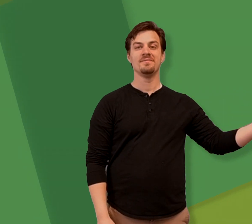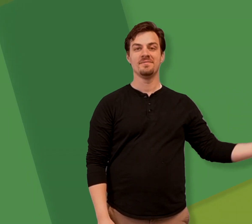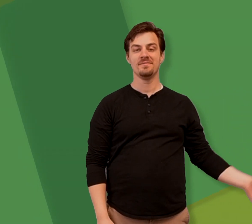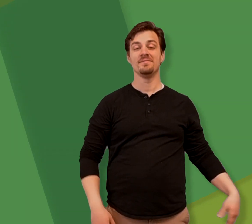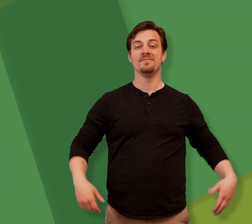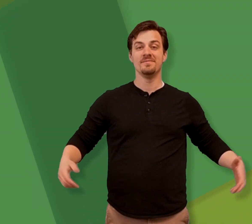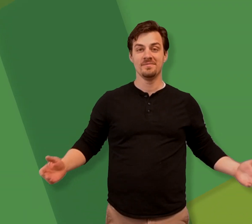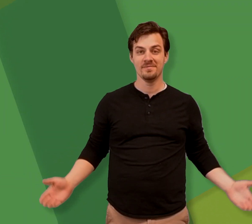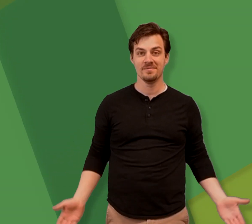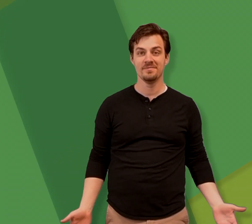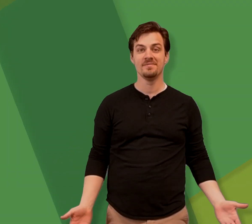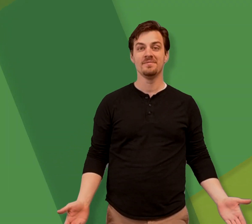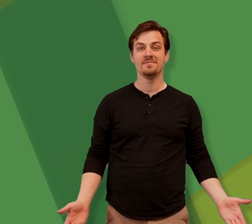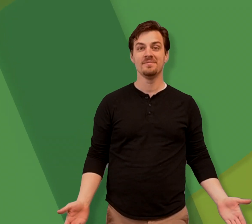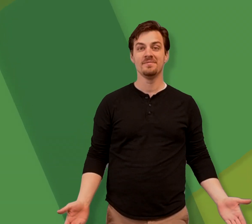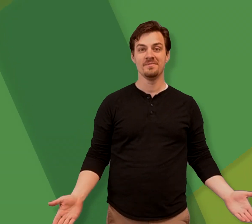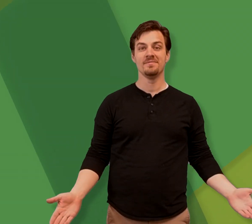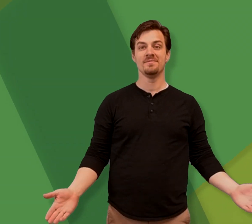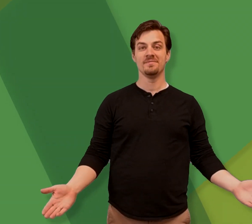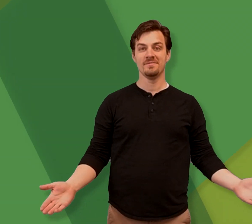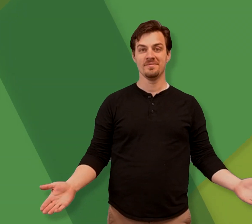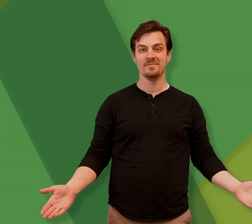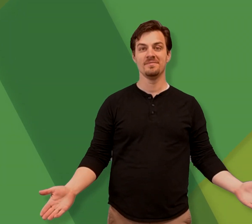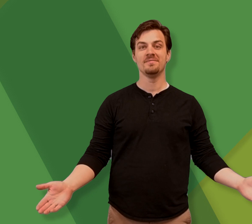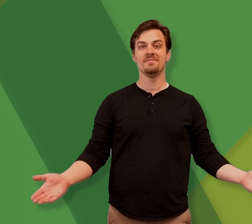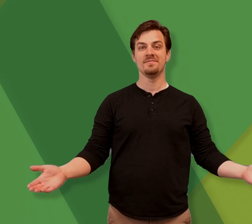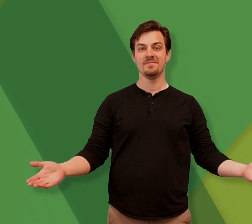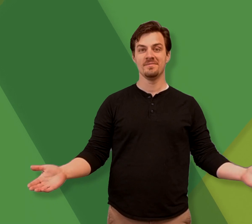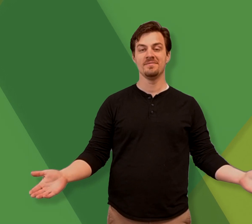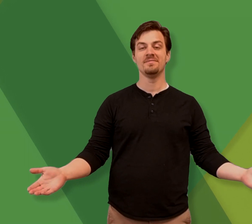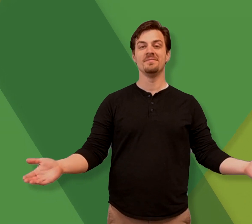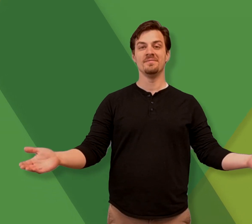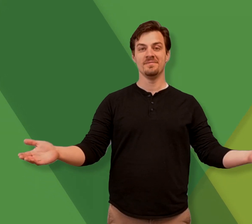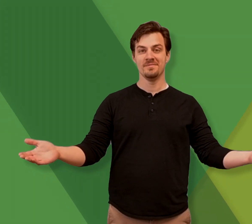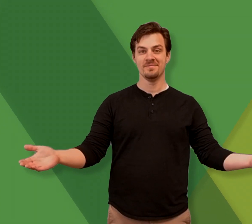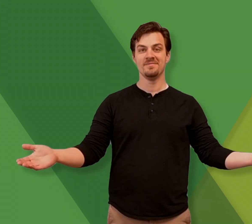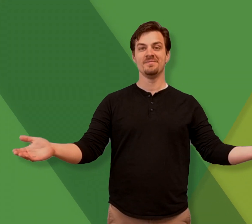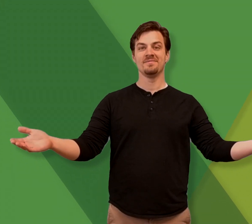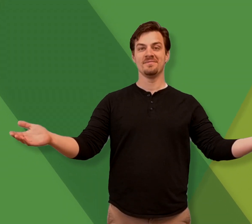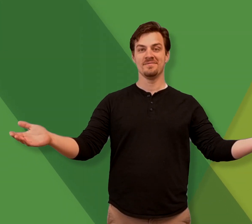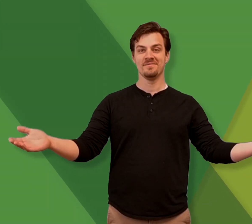humble and basic